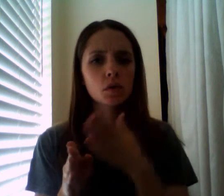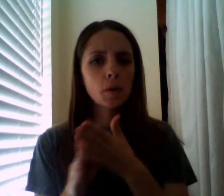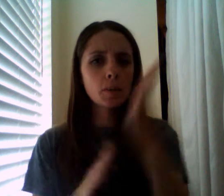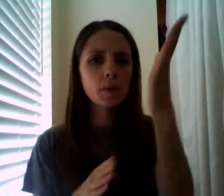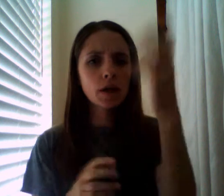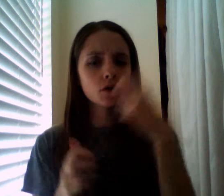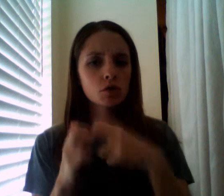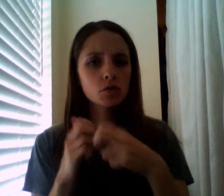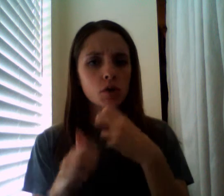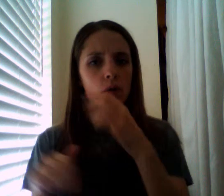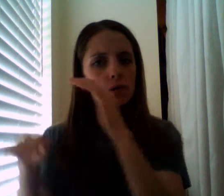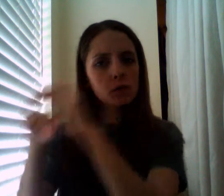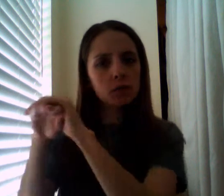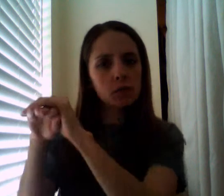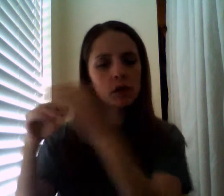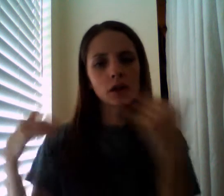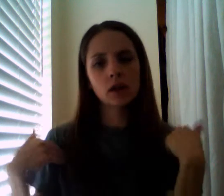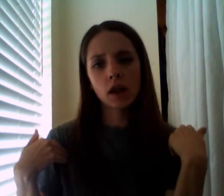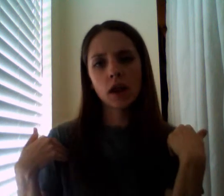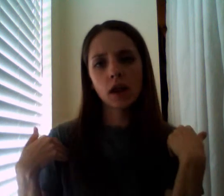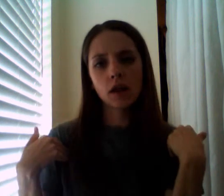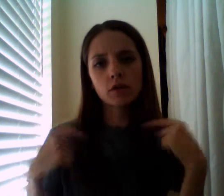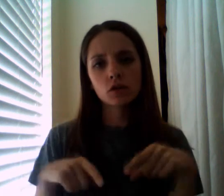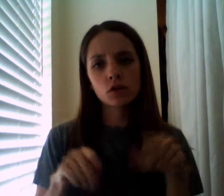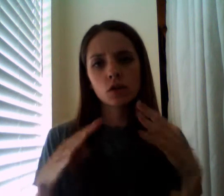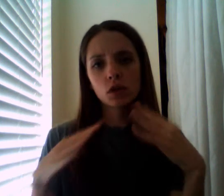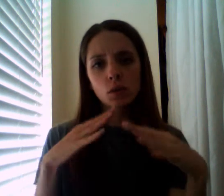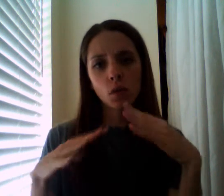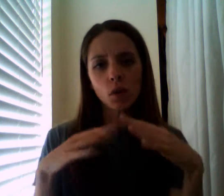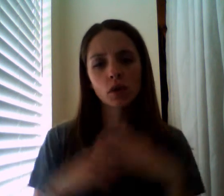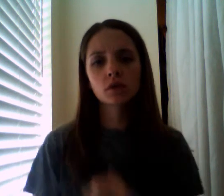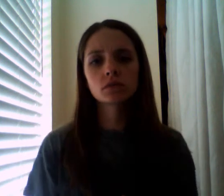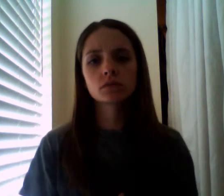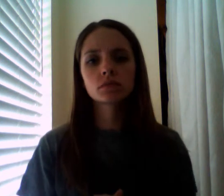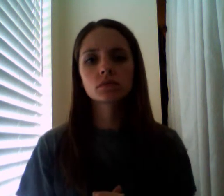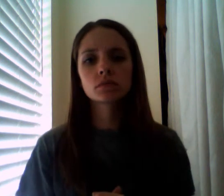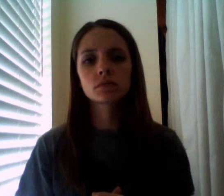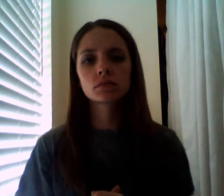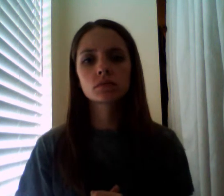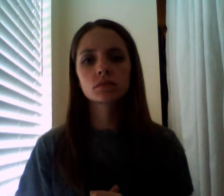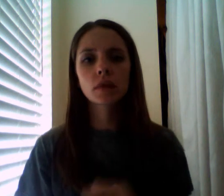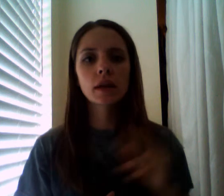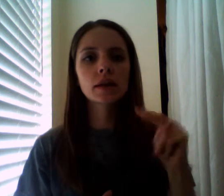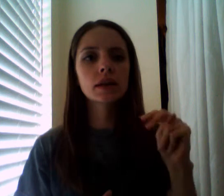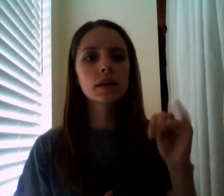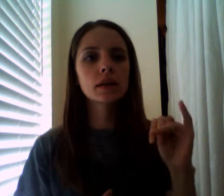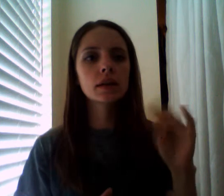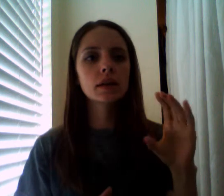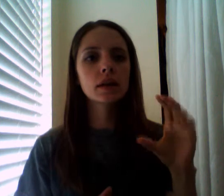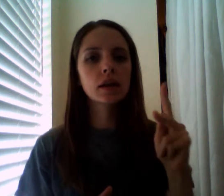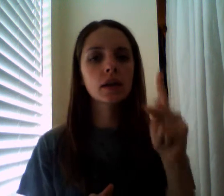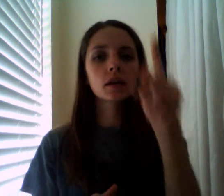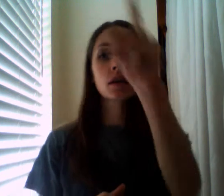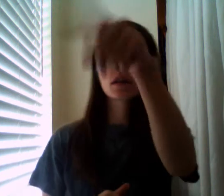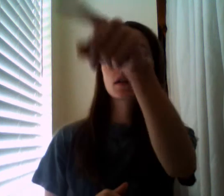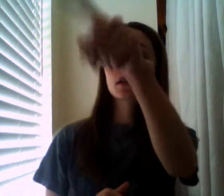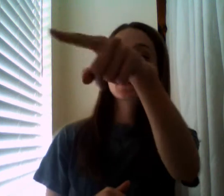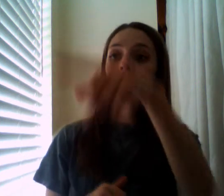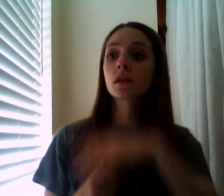Nick okay T was a problem earlier wasn't we didn't want to pay that tax on T